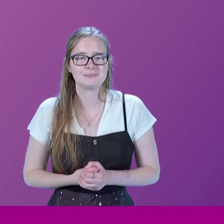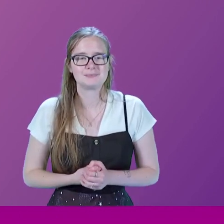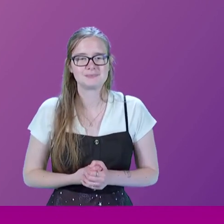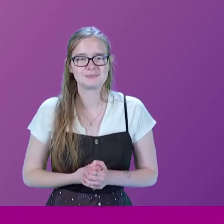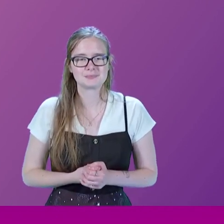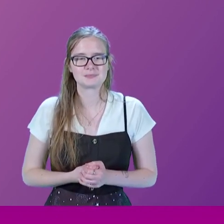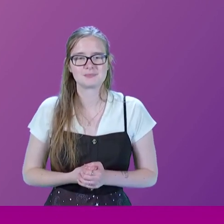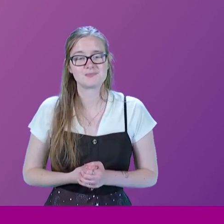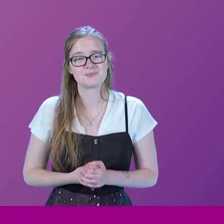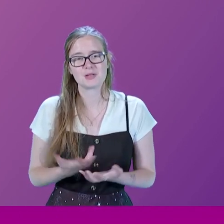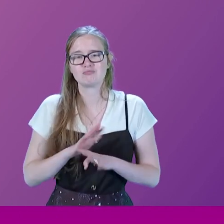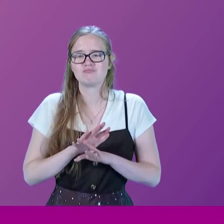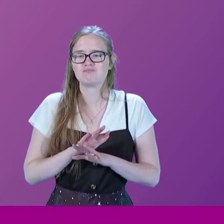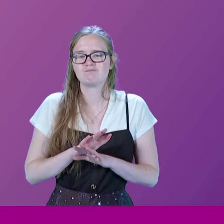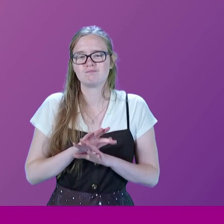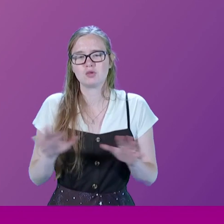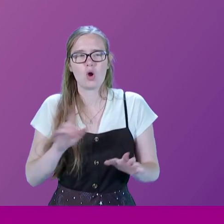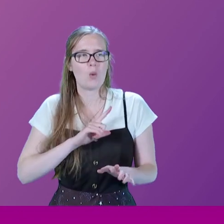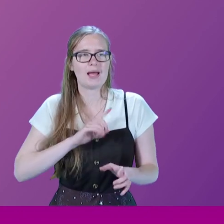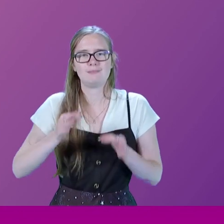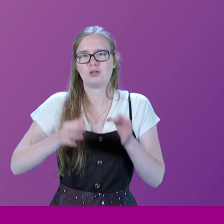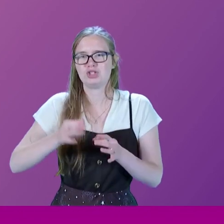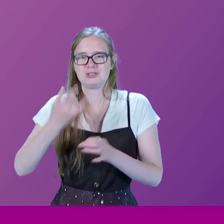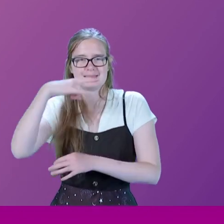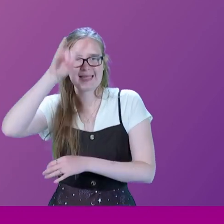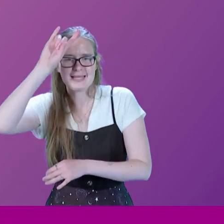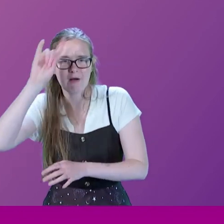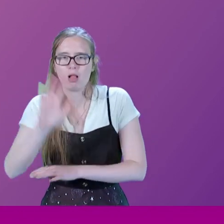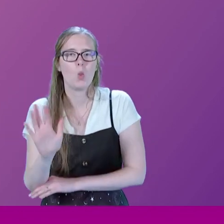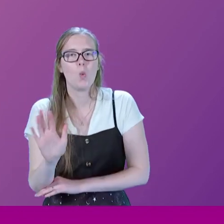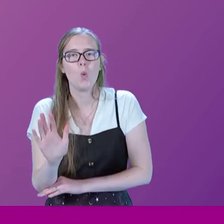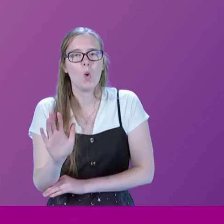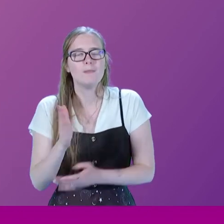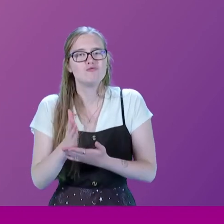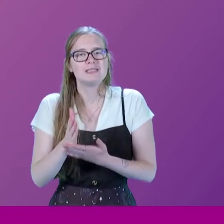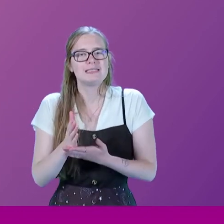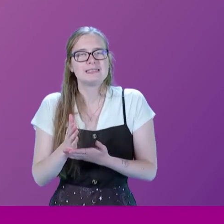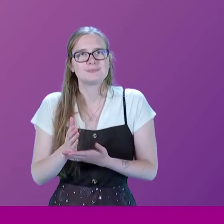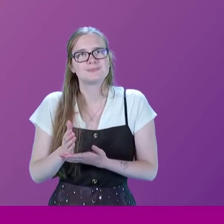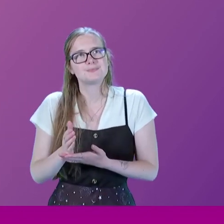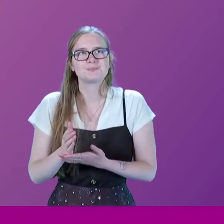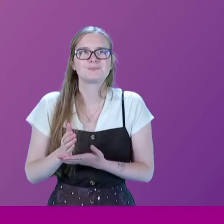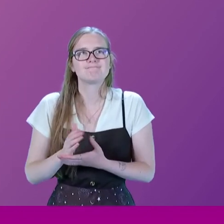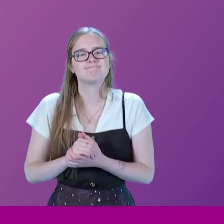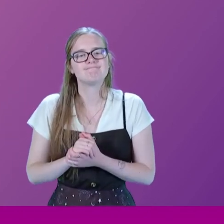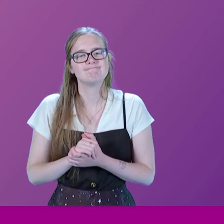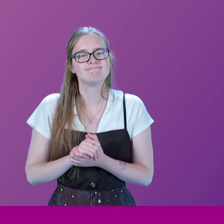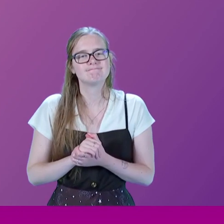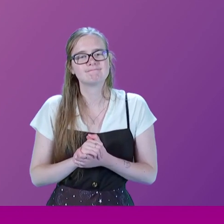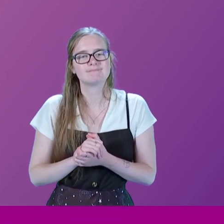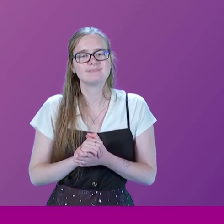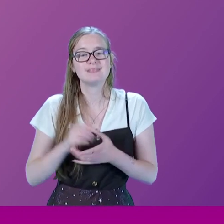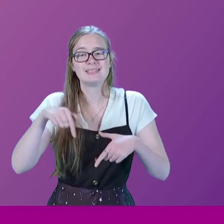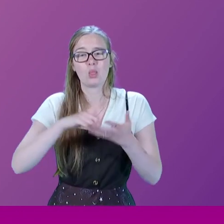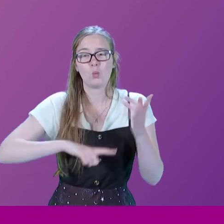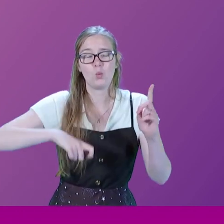And this is not because politicians are evil in my view. See, the thing is that in the United